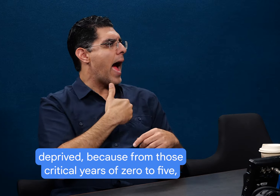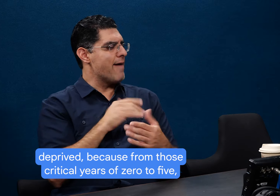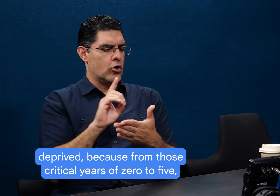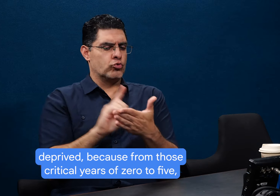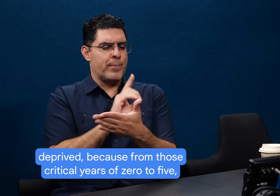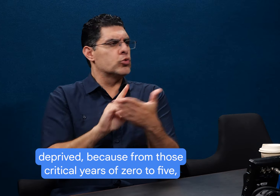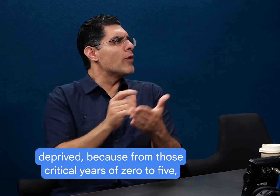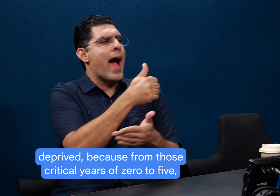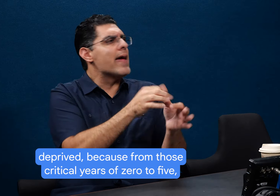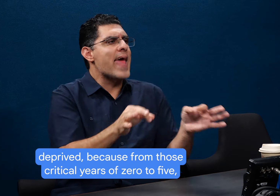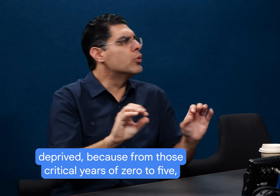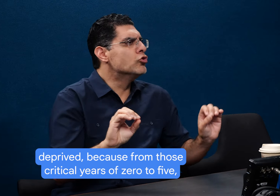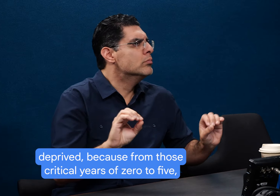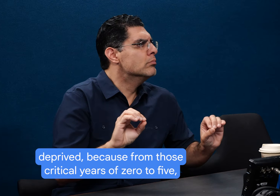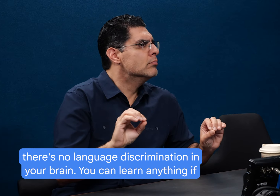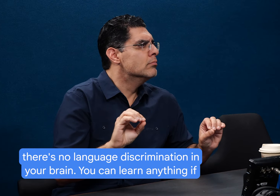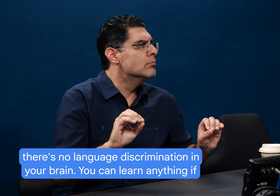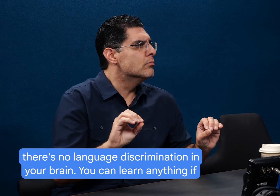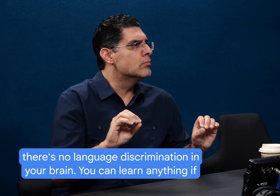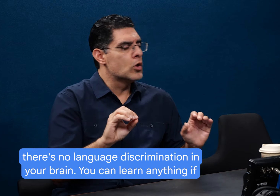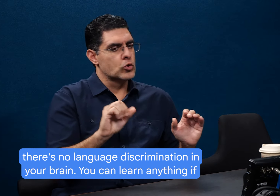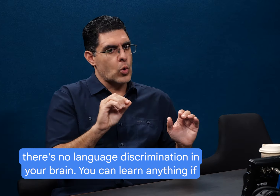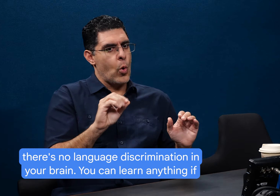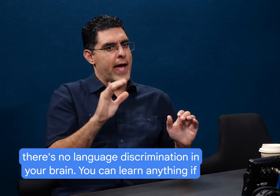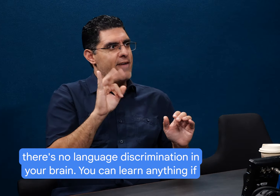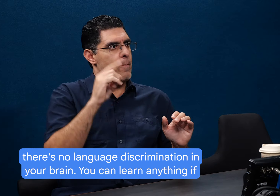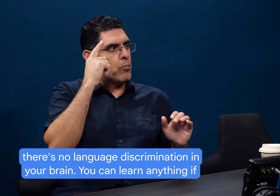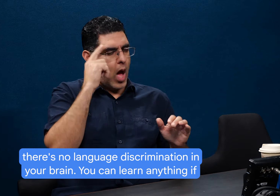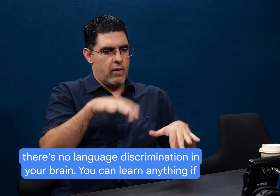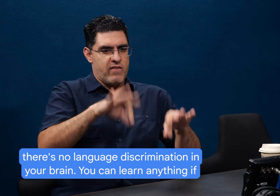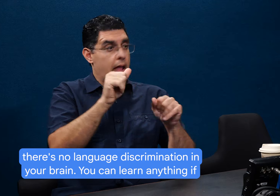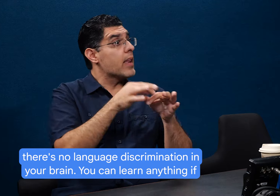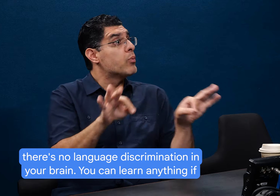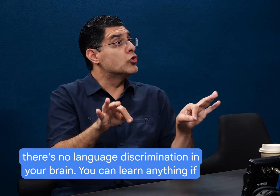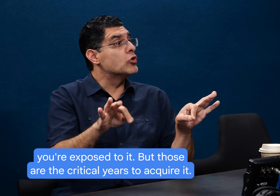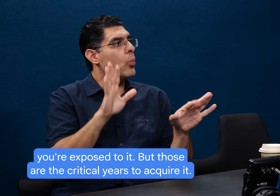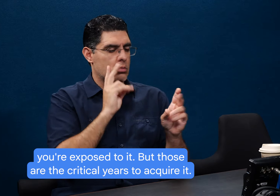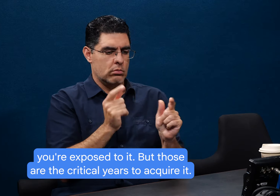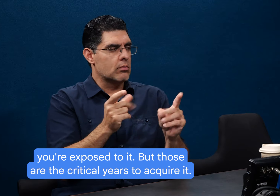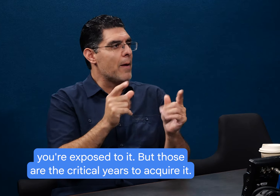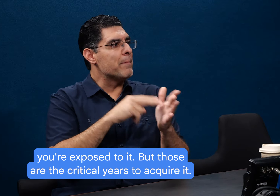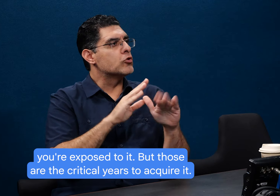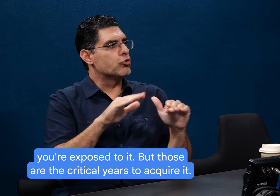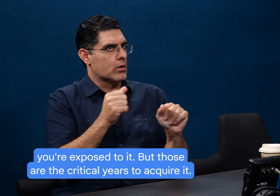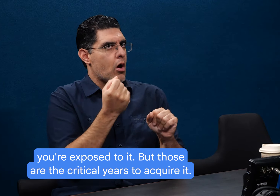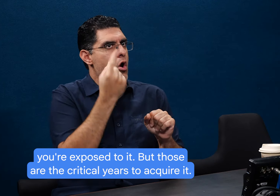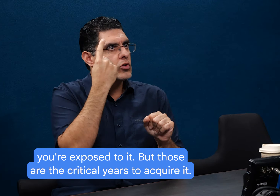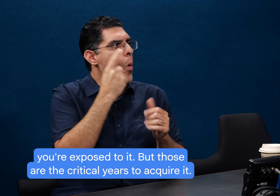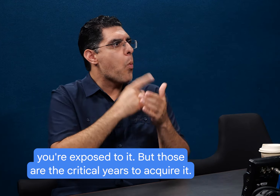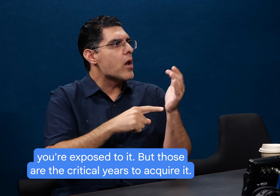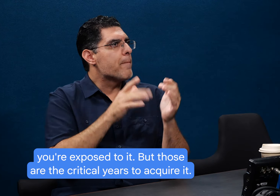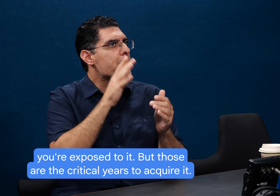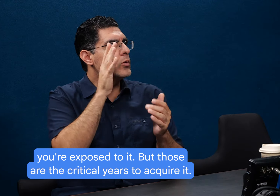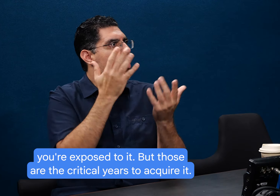zero to five, there's no language discrimination in your brain. You can learn anything if you're exposed to it. But